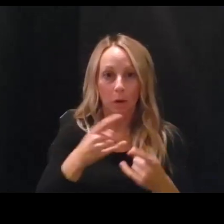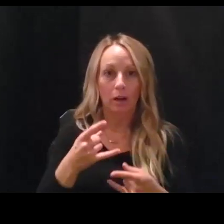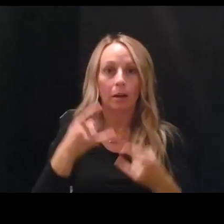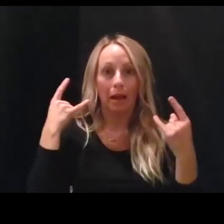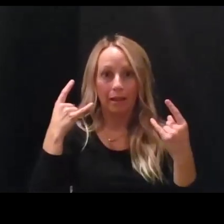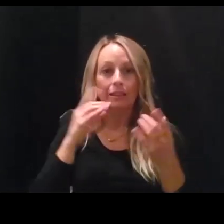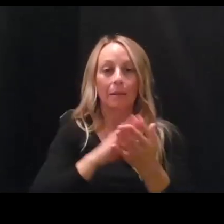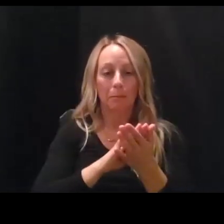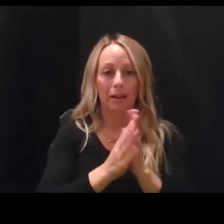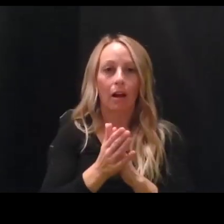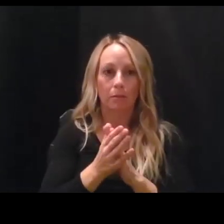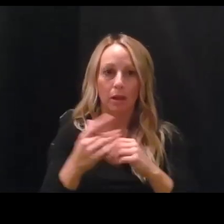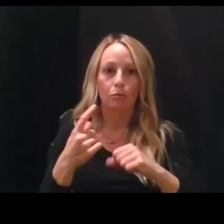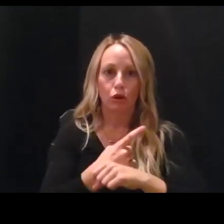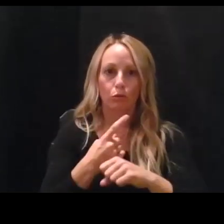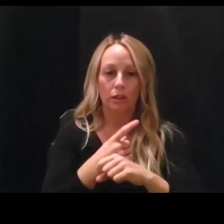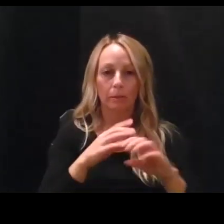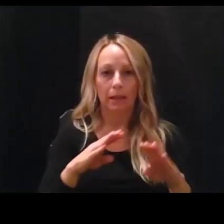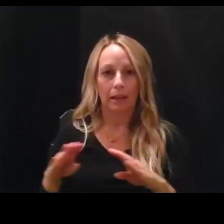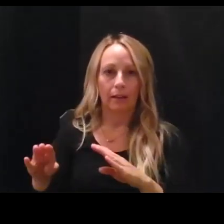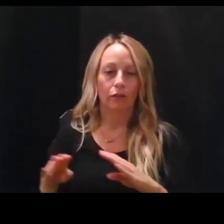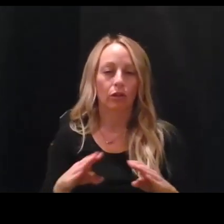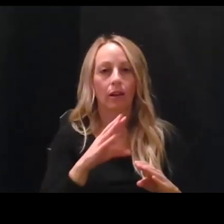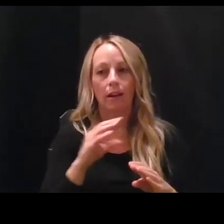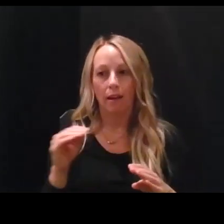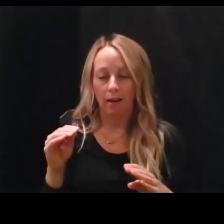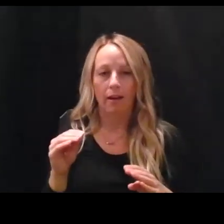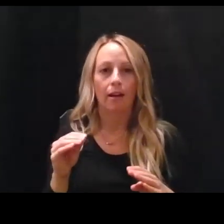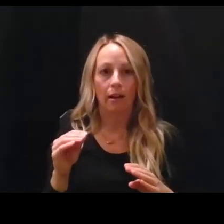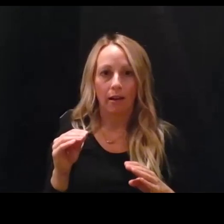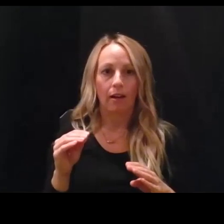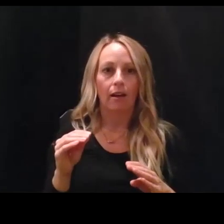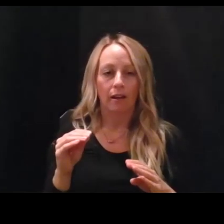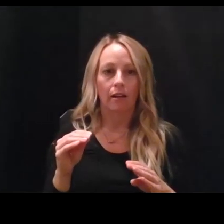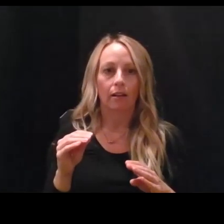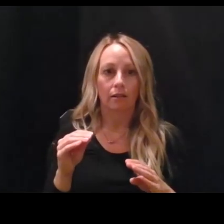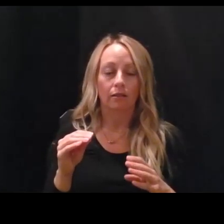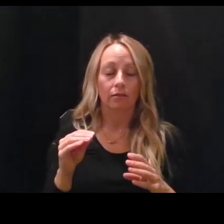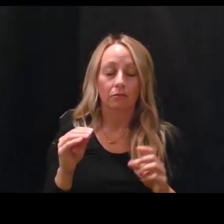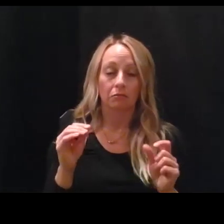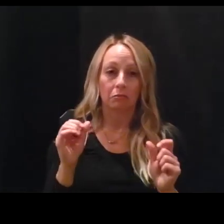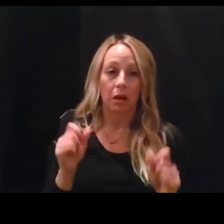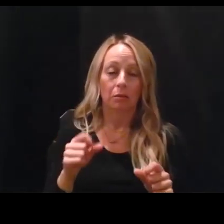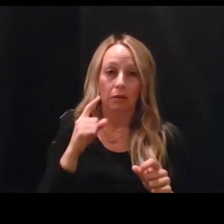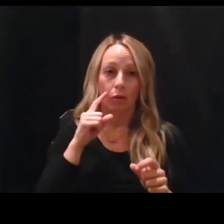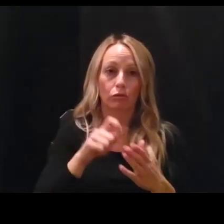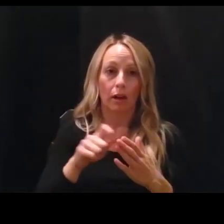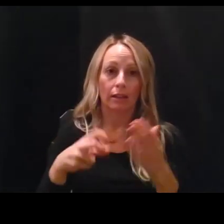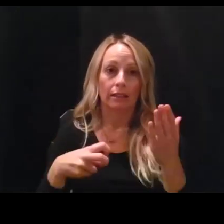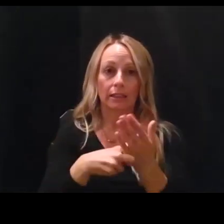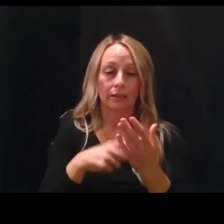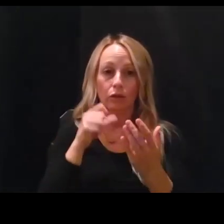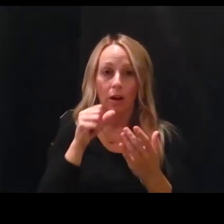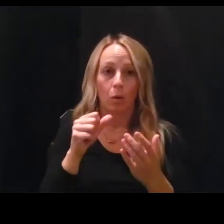becomes appropriate behavior and even absent writing tickets for not wearing masks. They're temporarily